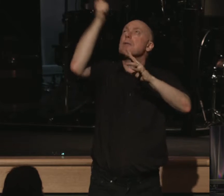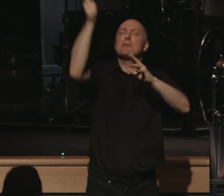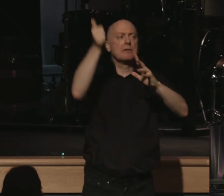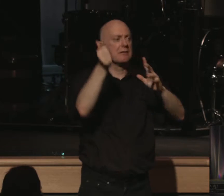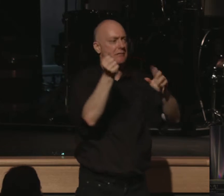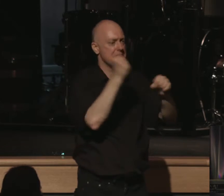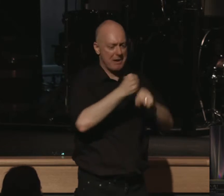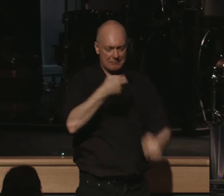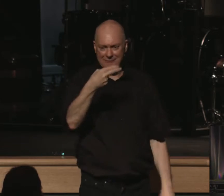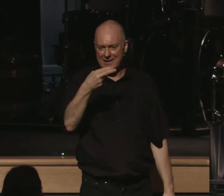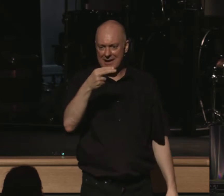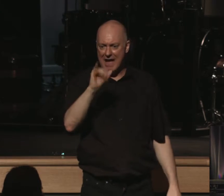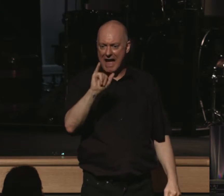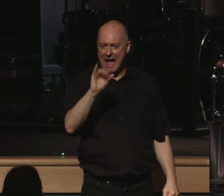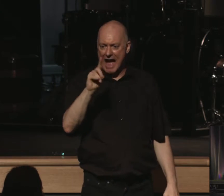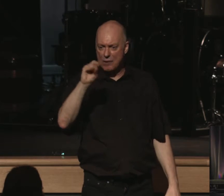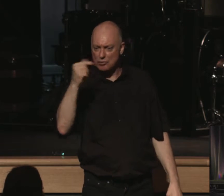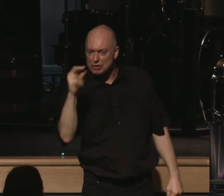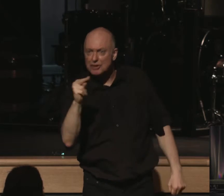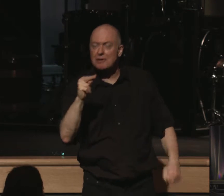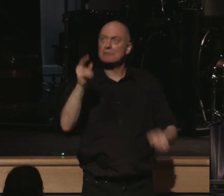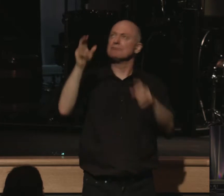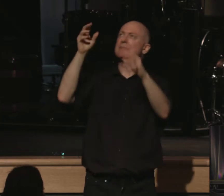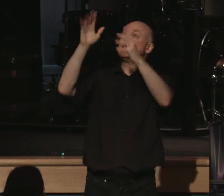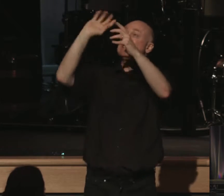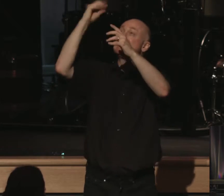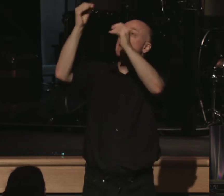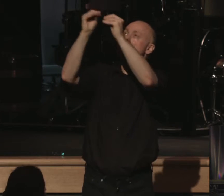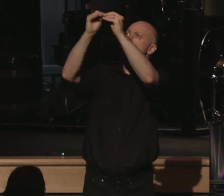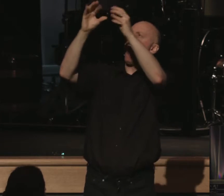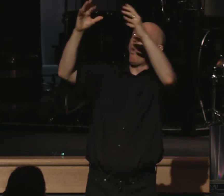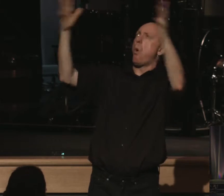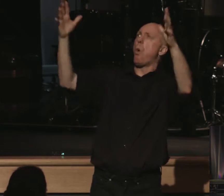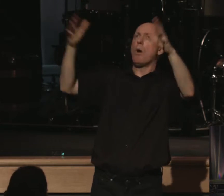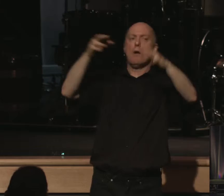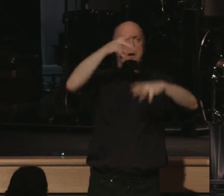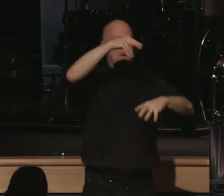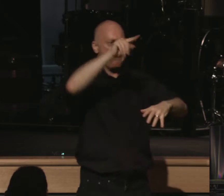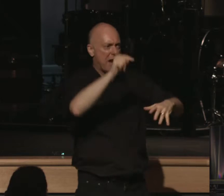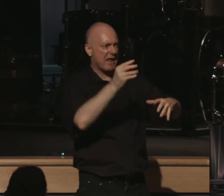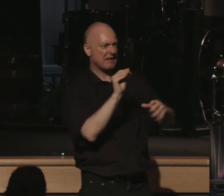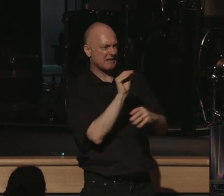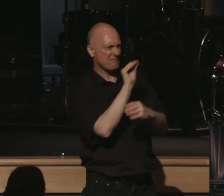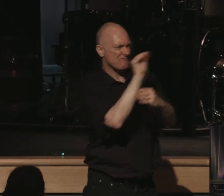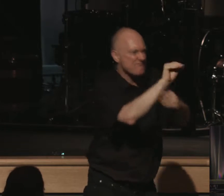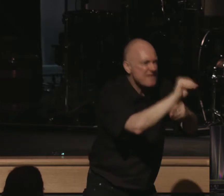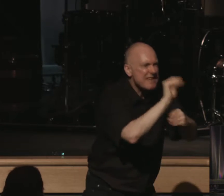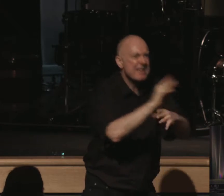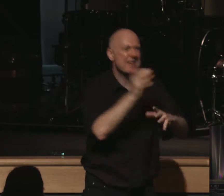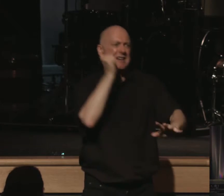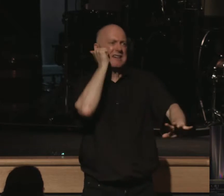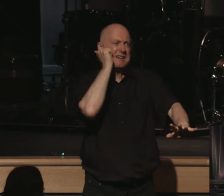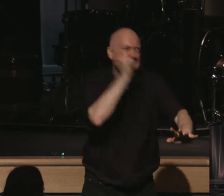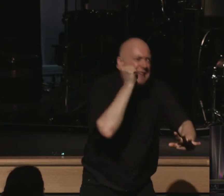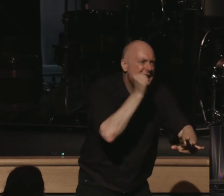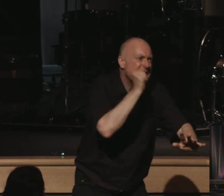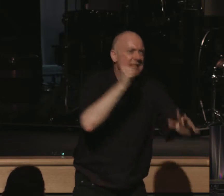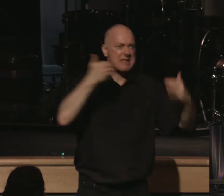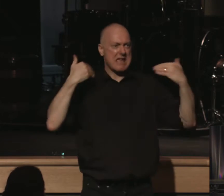the hydrogen to boil in the face of the sun to give life to the plants to feed the earth, the one who daily is surrounded by angels